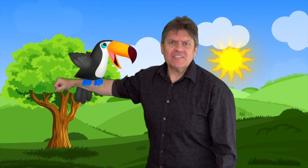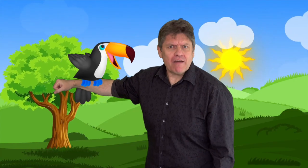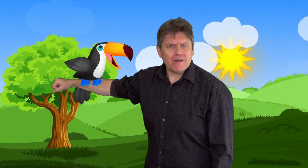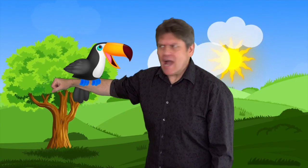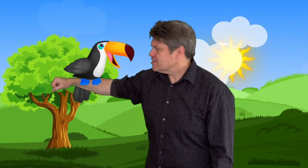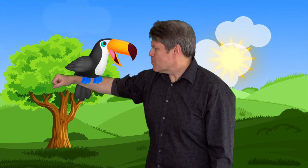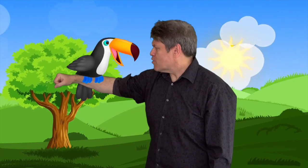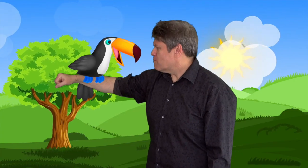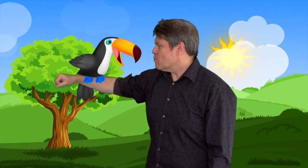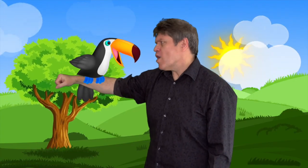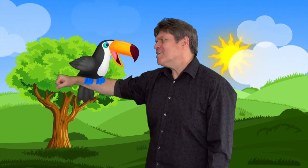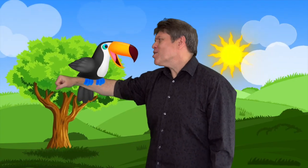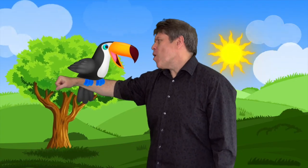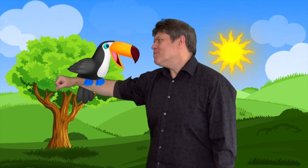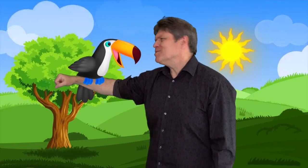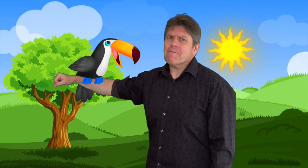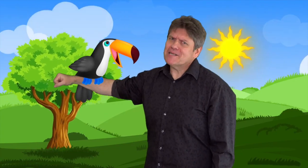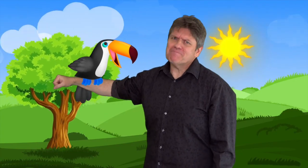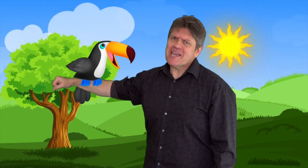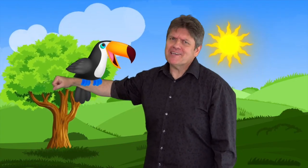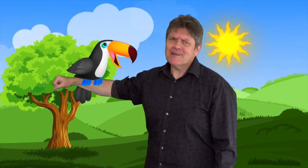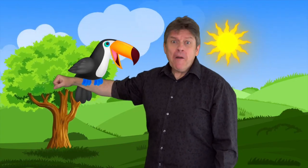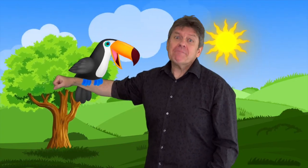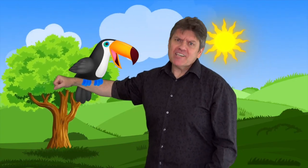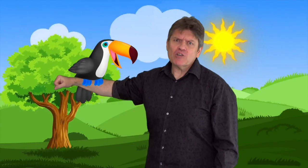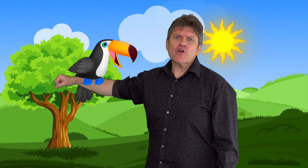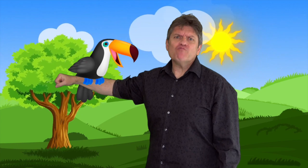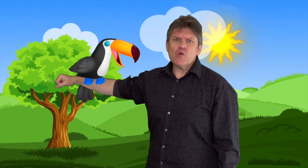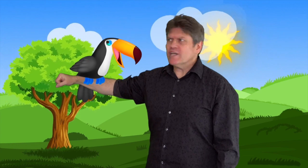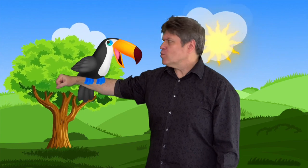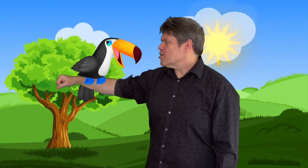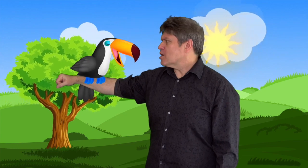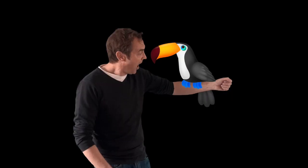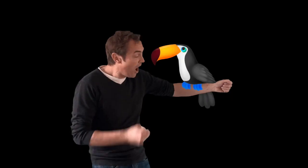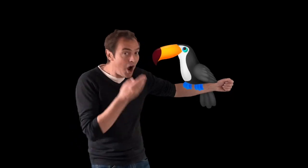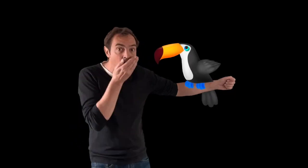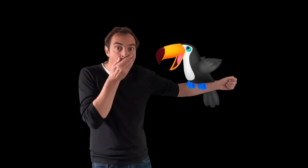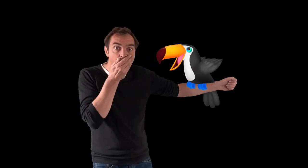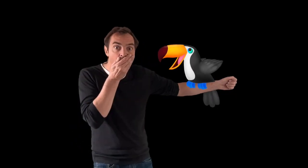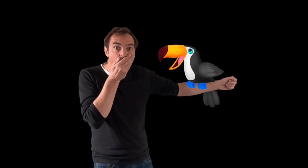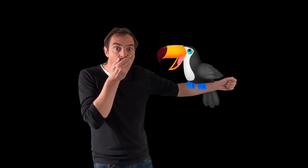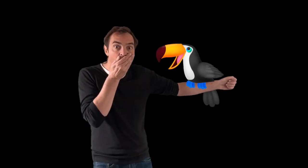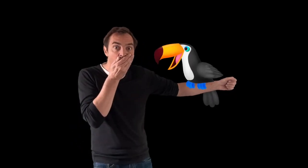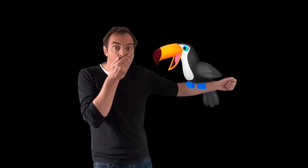Terry has a problem when he opens up his beak Because the rudest words come out when he begins to speak